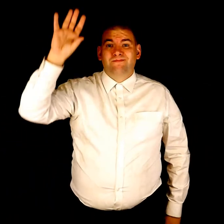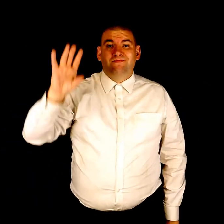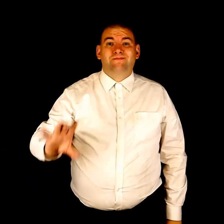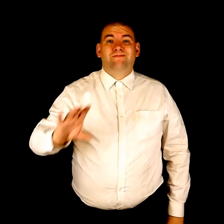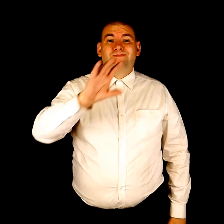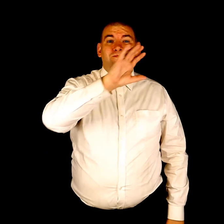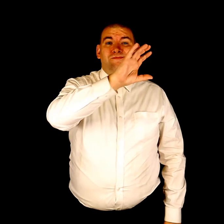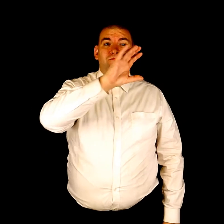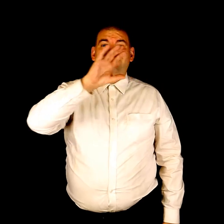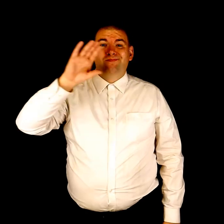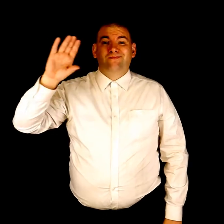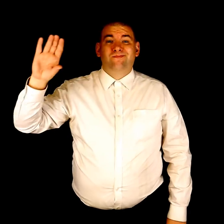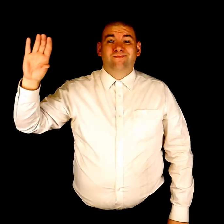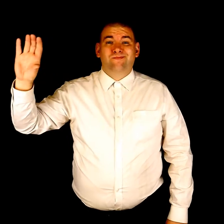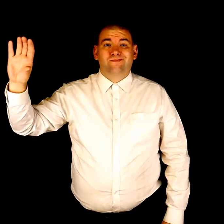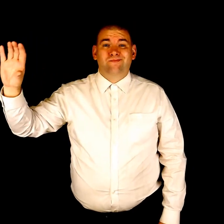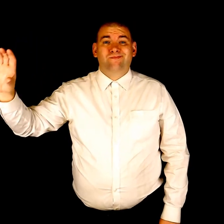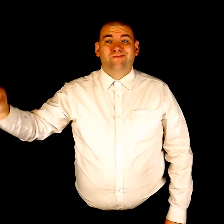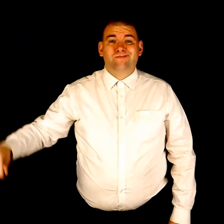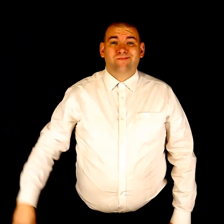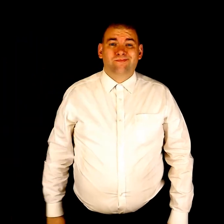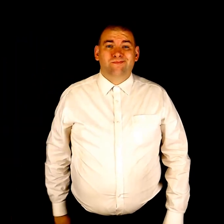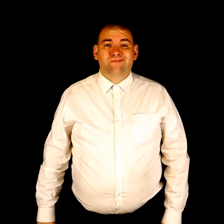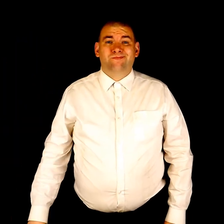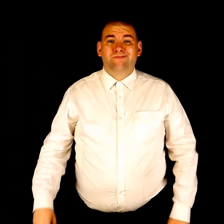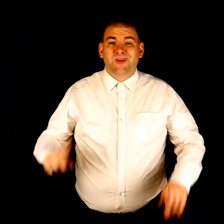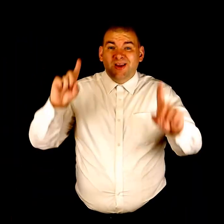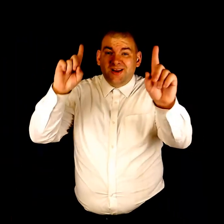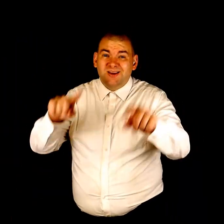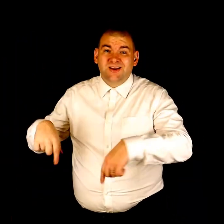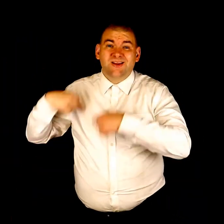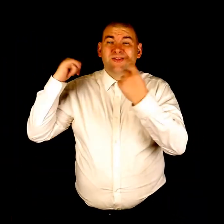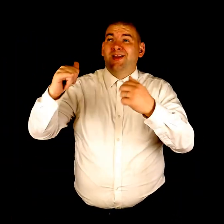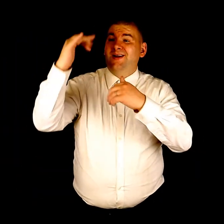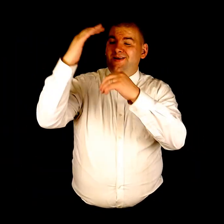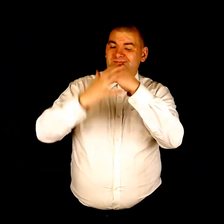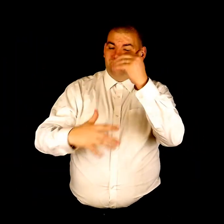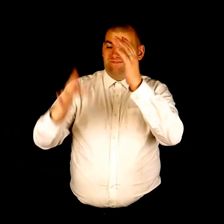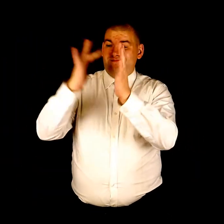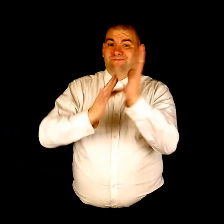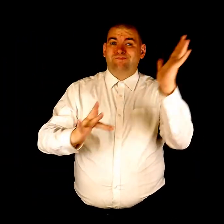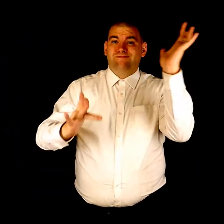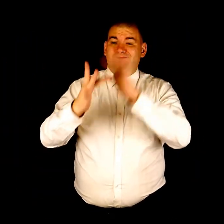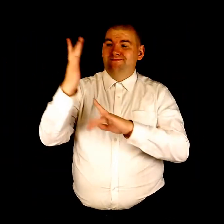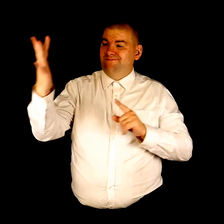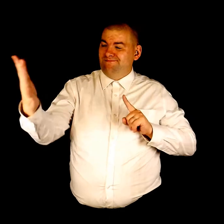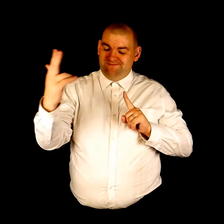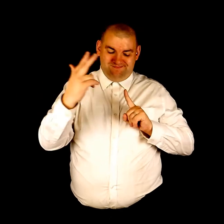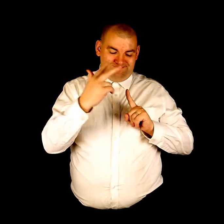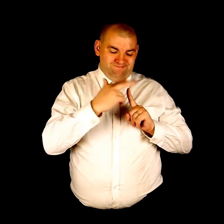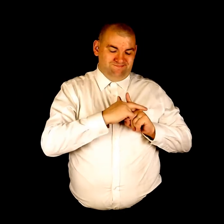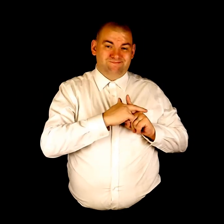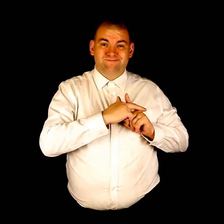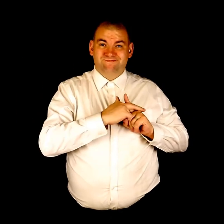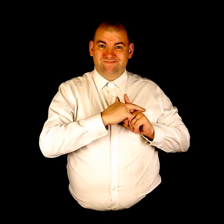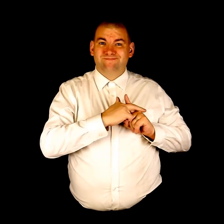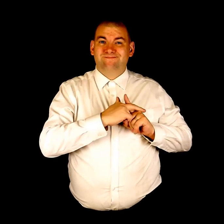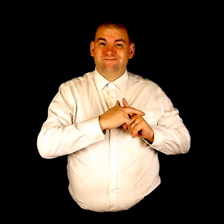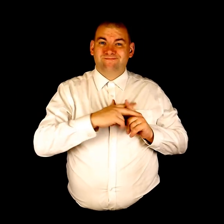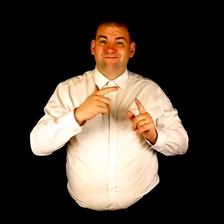Calvary Since the day that the blood was apart Forever